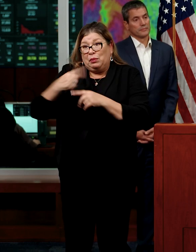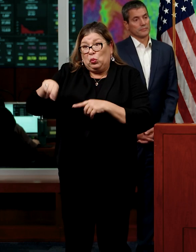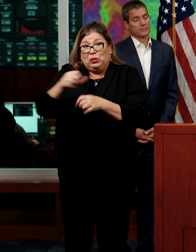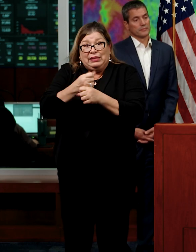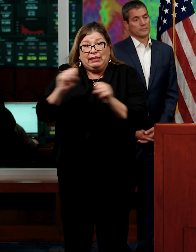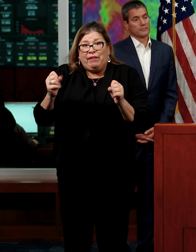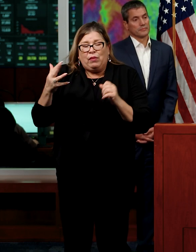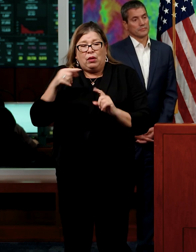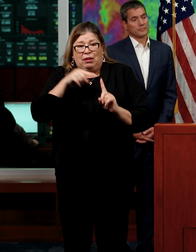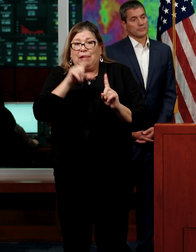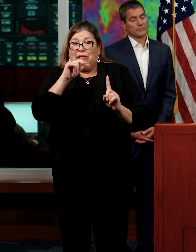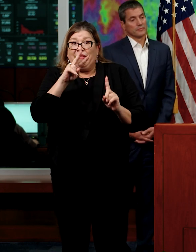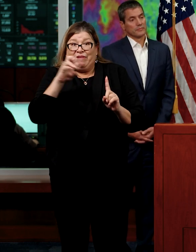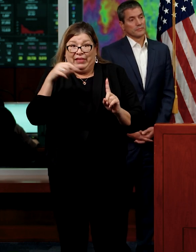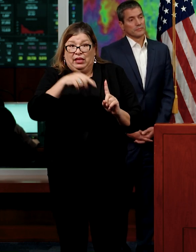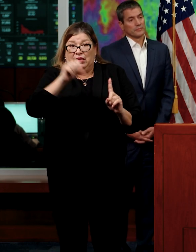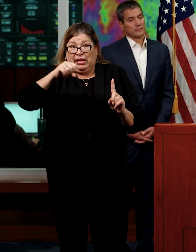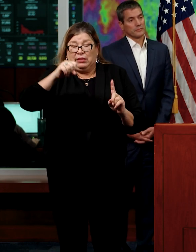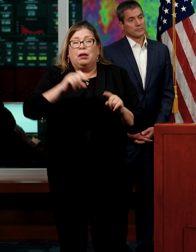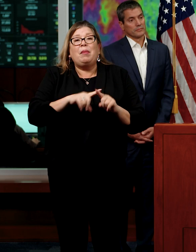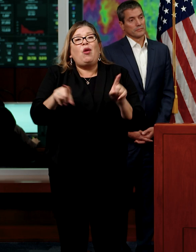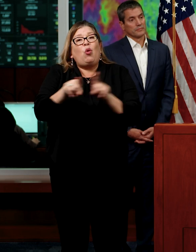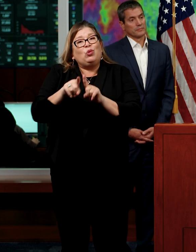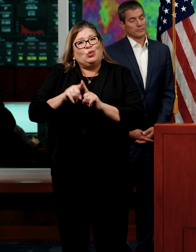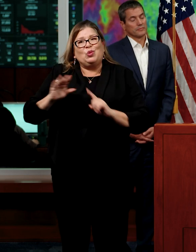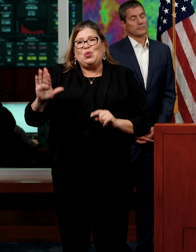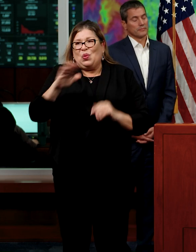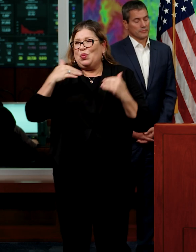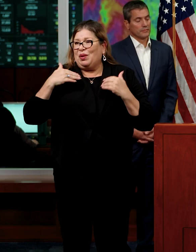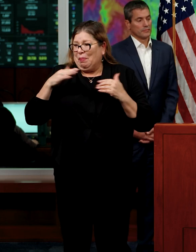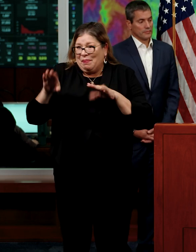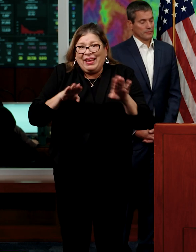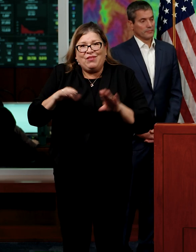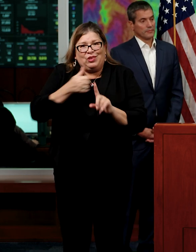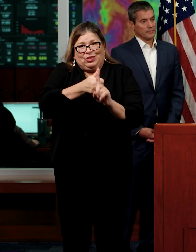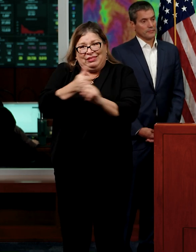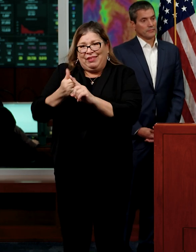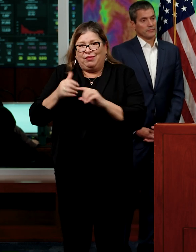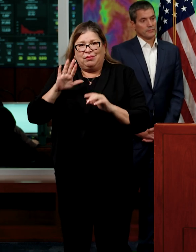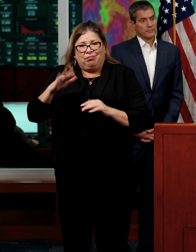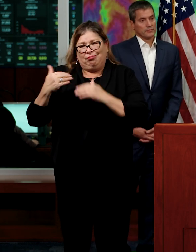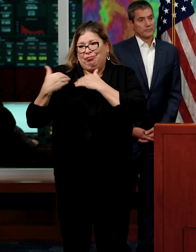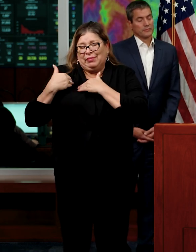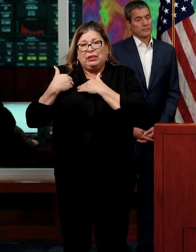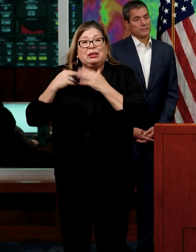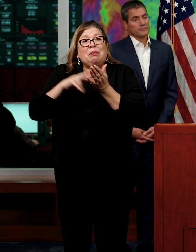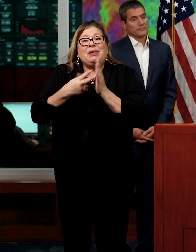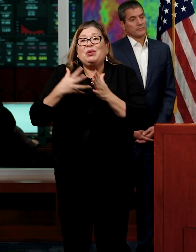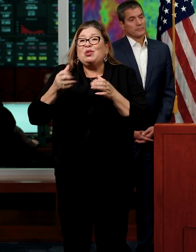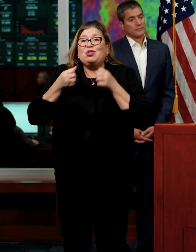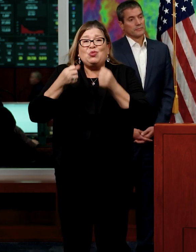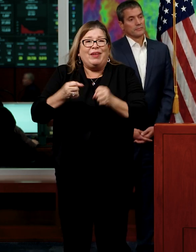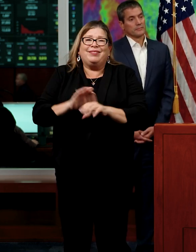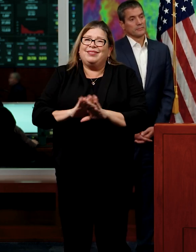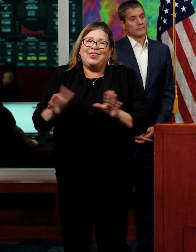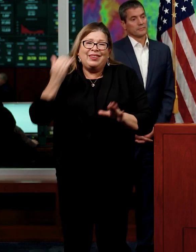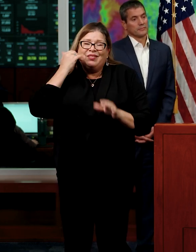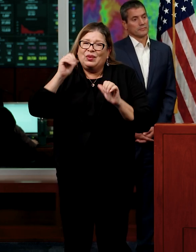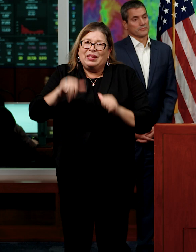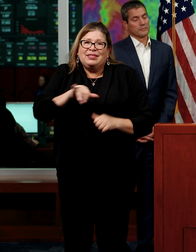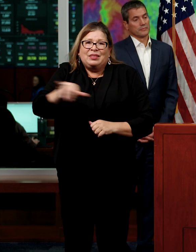are the levees, but it's also human behavior. So, again, stay off the roads if you can.